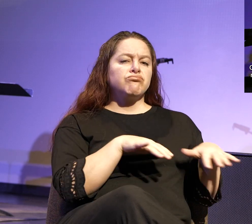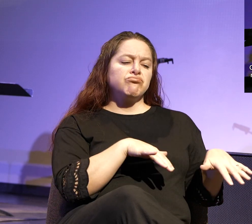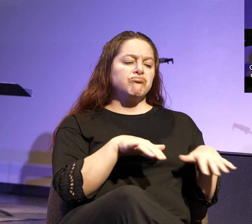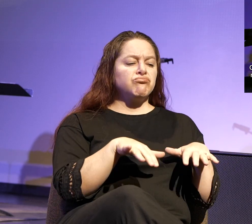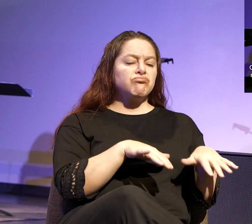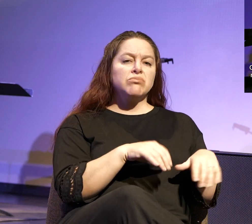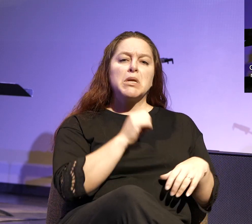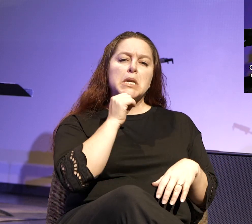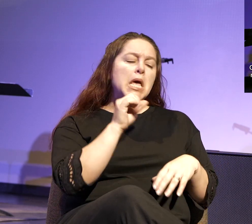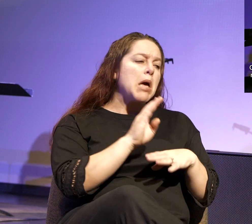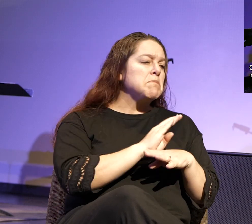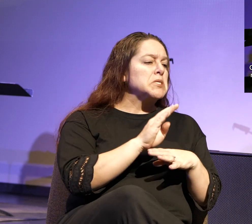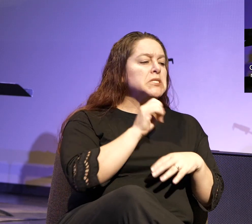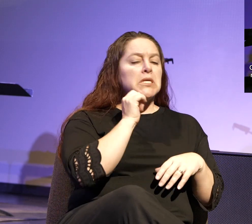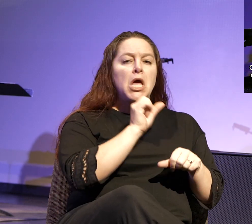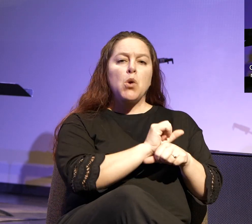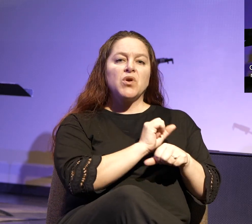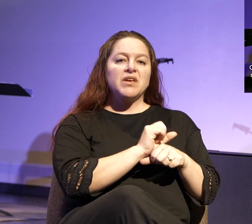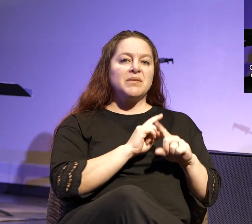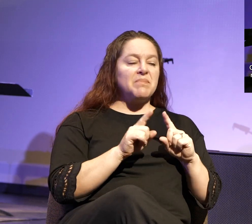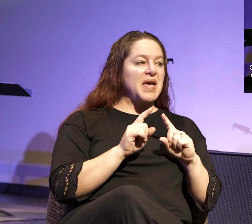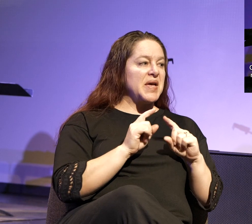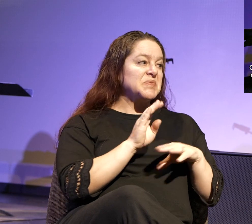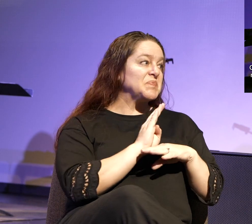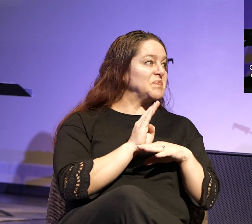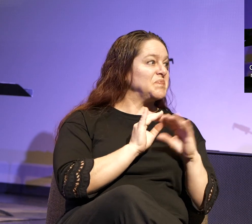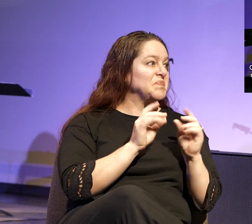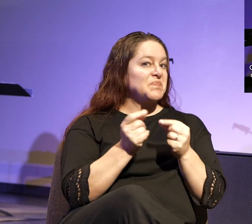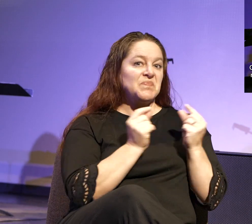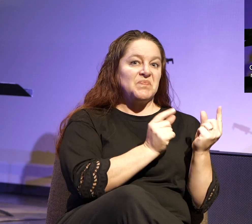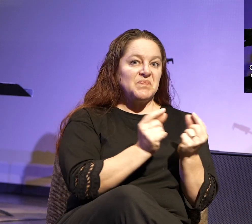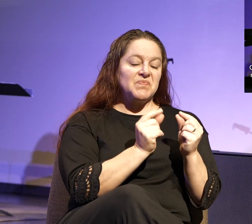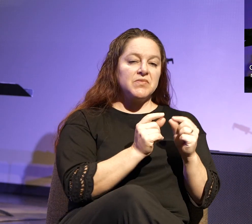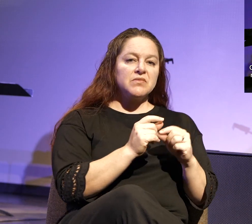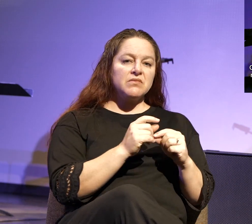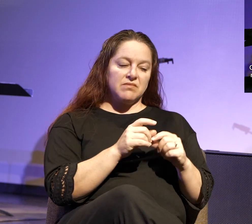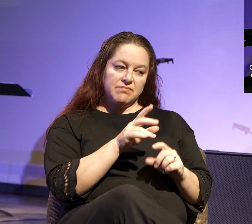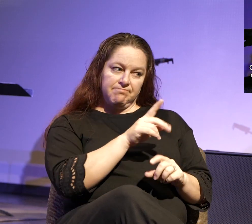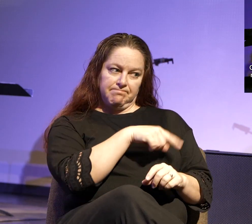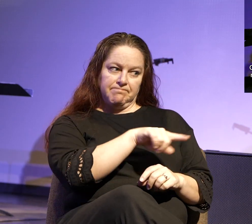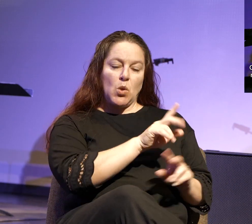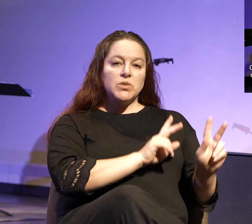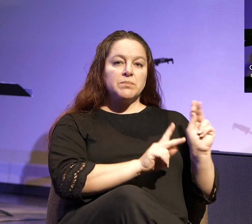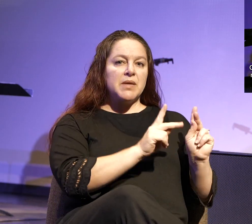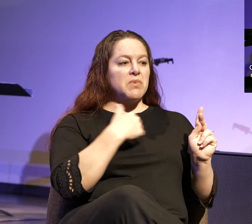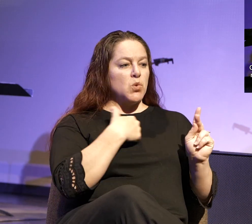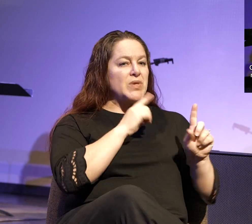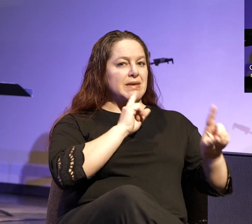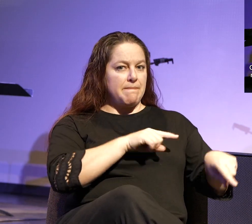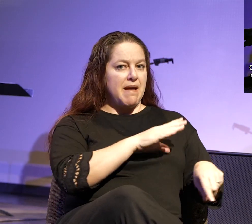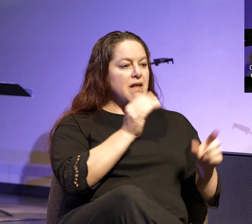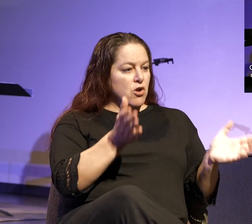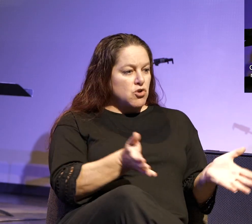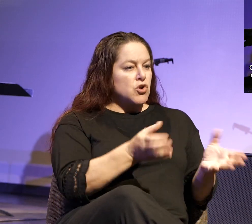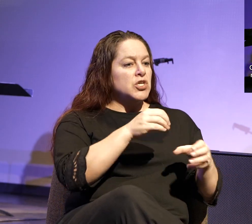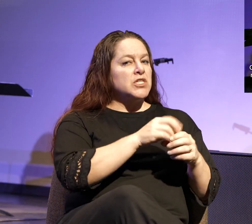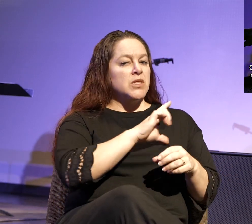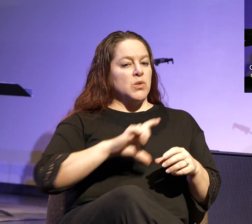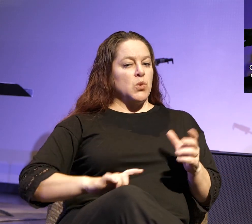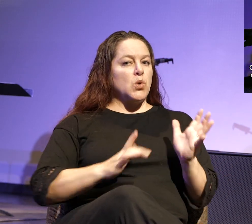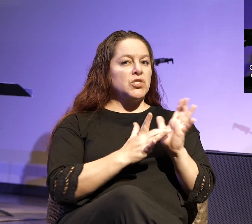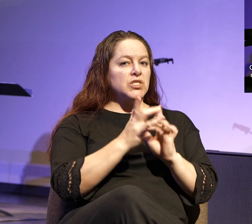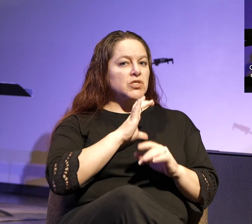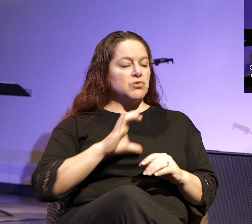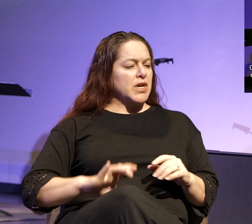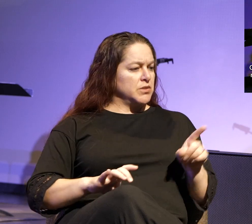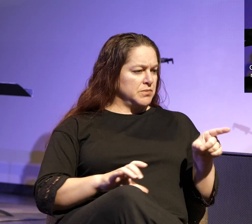not busy at work, but busy bodies. Now such persons we command and encourage in the Lord Jesus Christ to